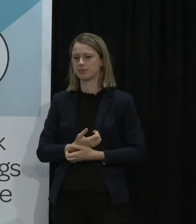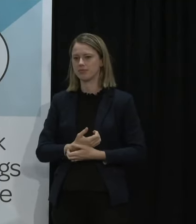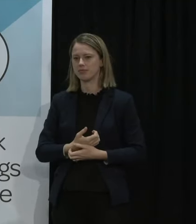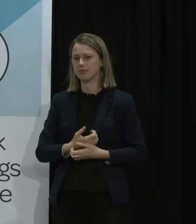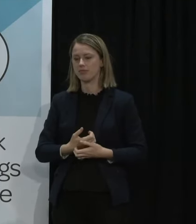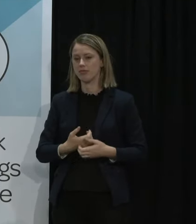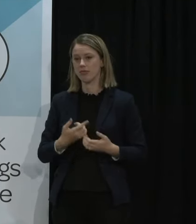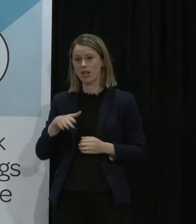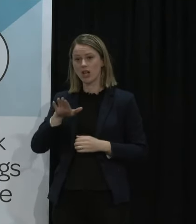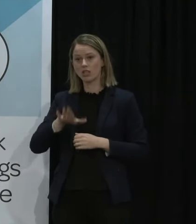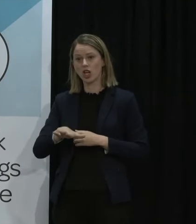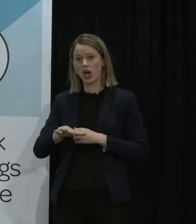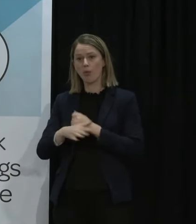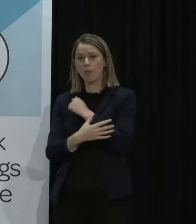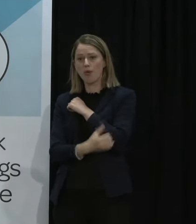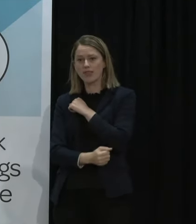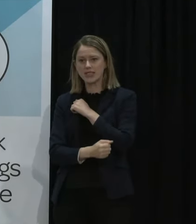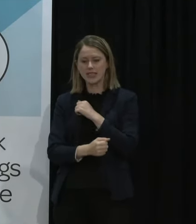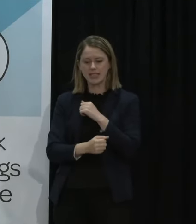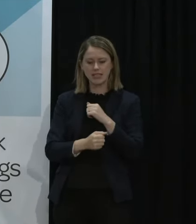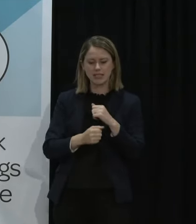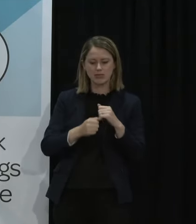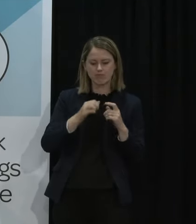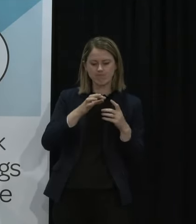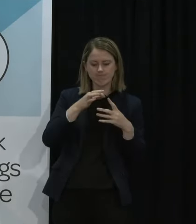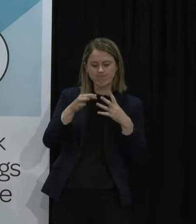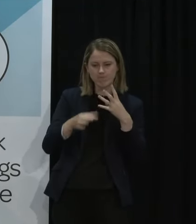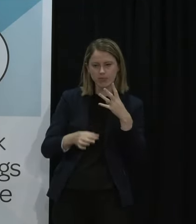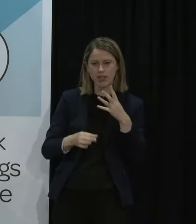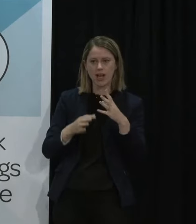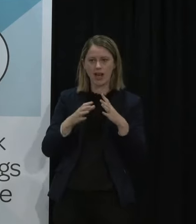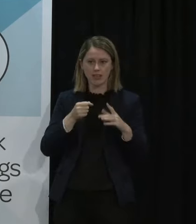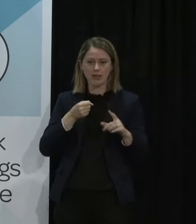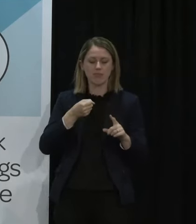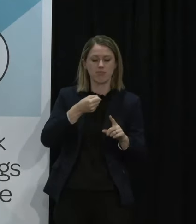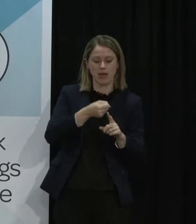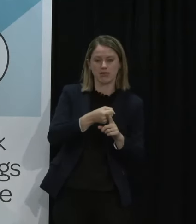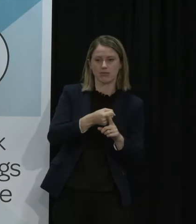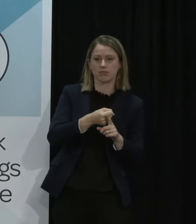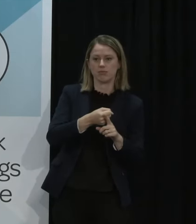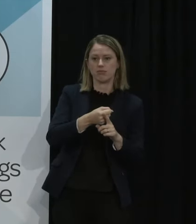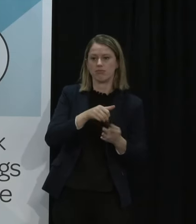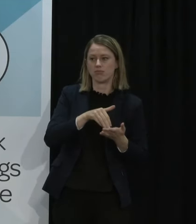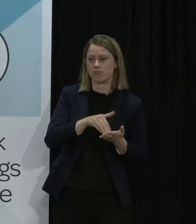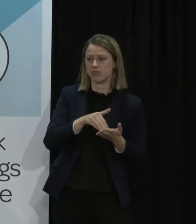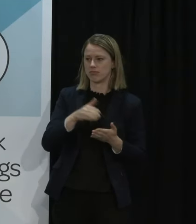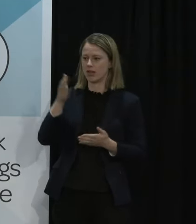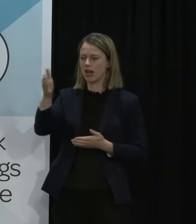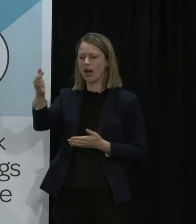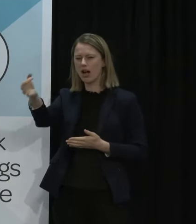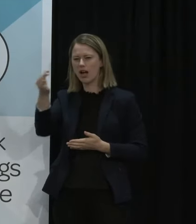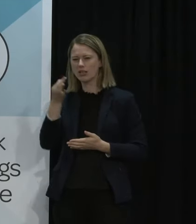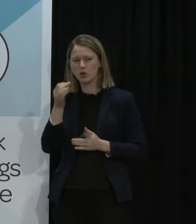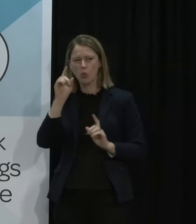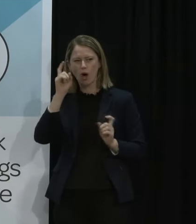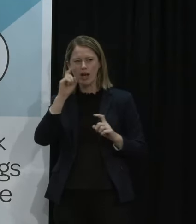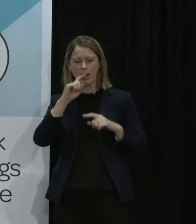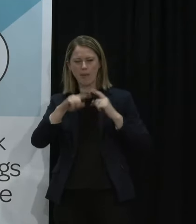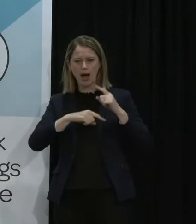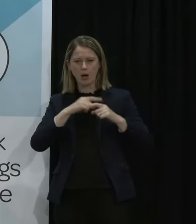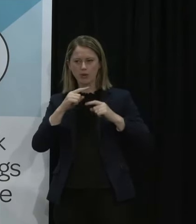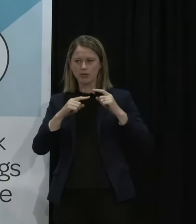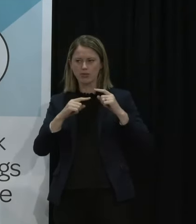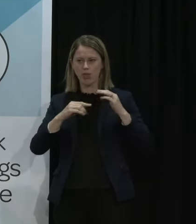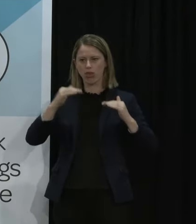actually our child poverty measures generally are having a disproportionate but positive impact Are you concerned about the gap between